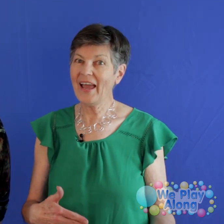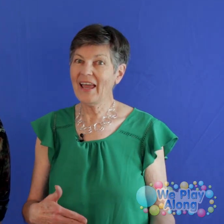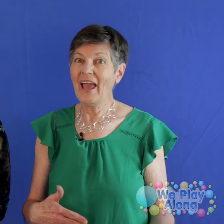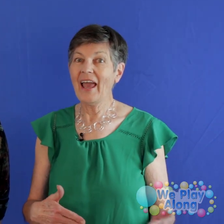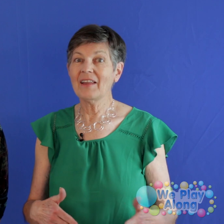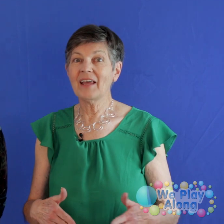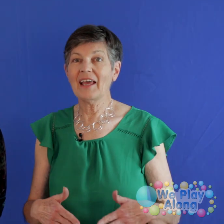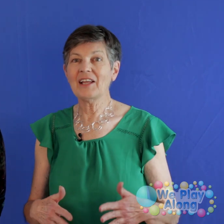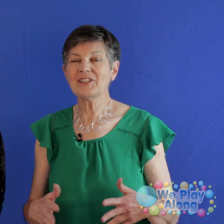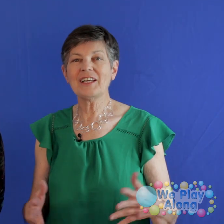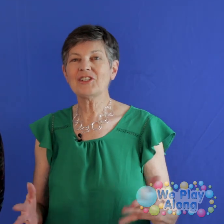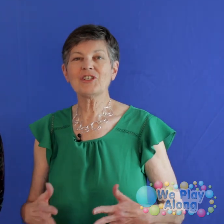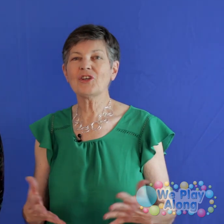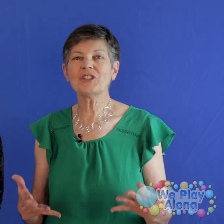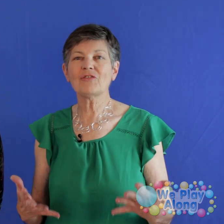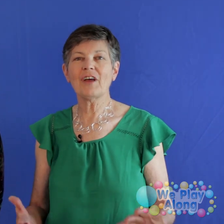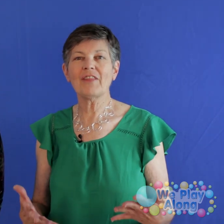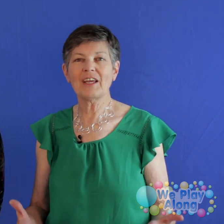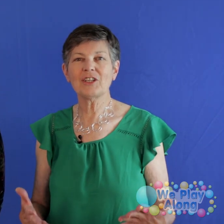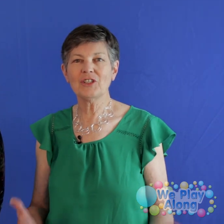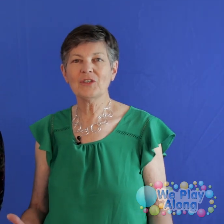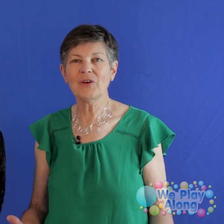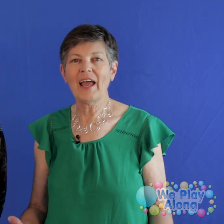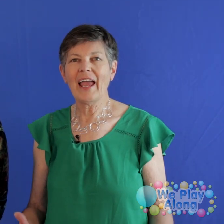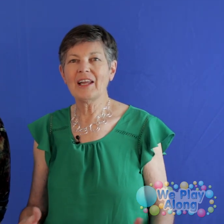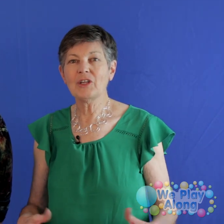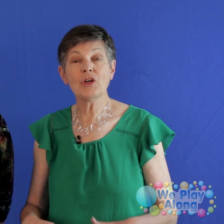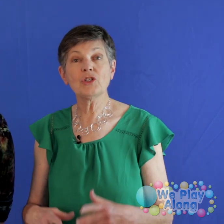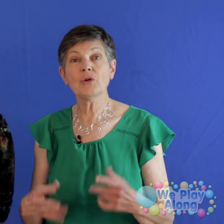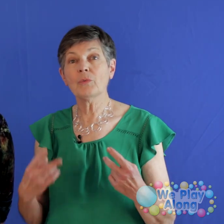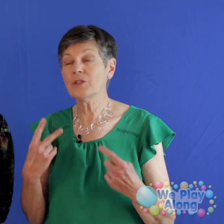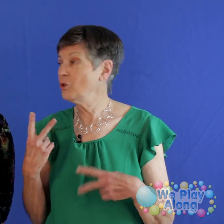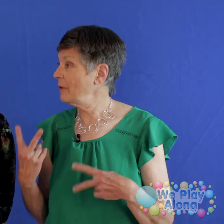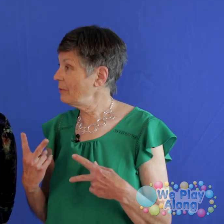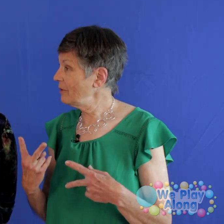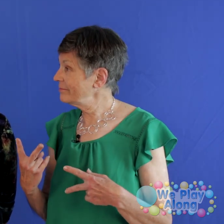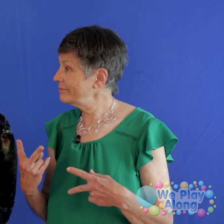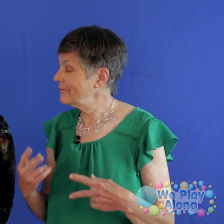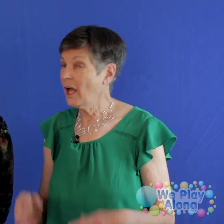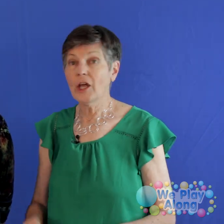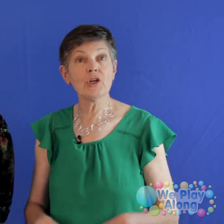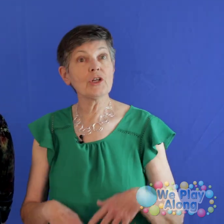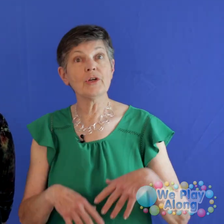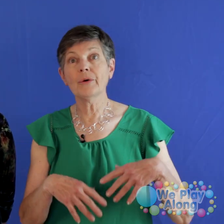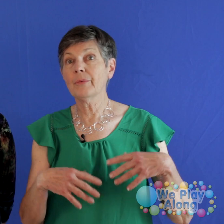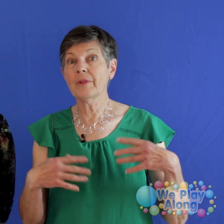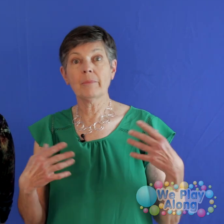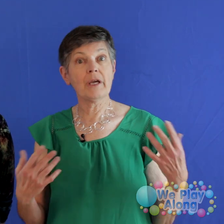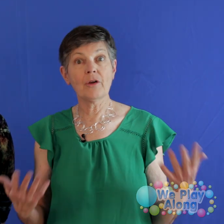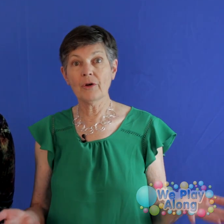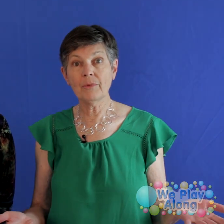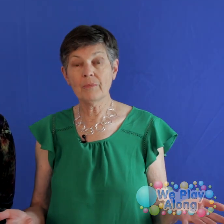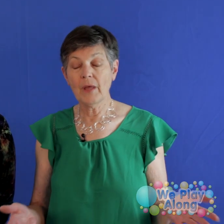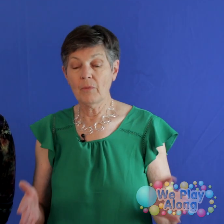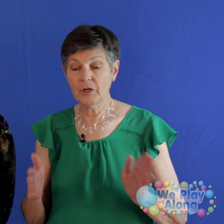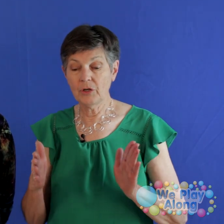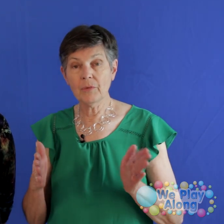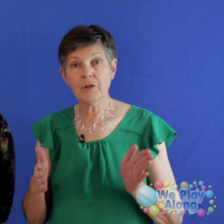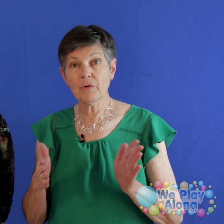Okay and it's just such a fun thing to do and you can do it with two people. You can do it with a big group. When you do it with a